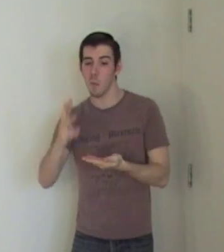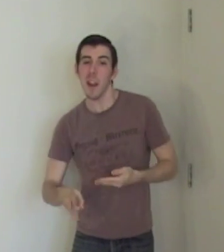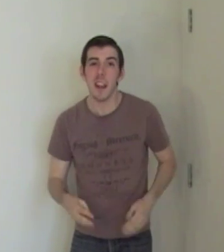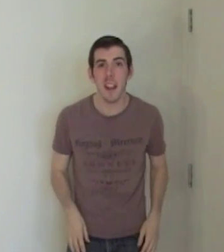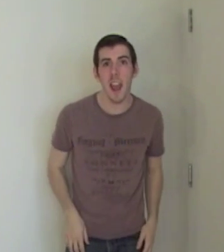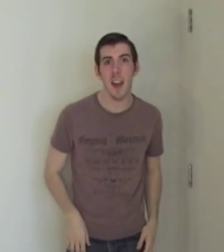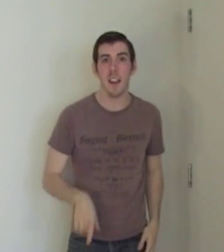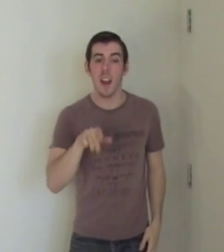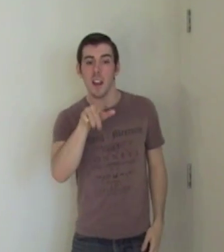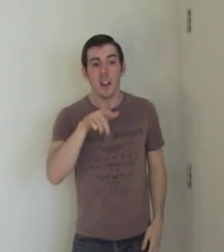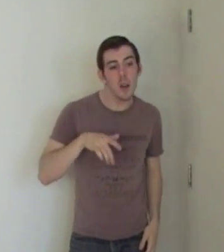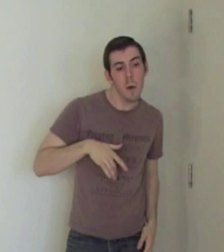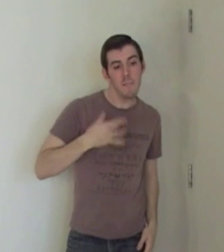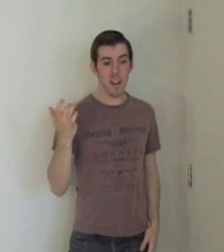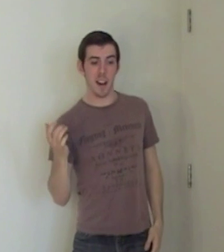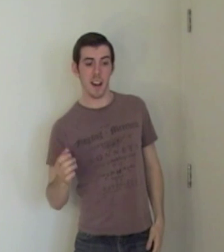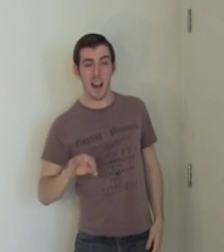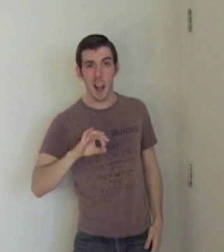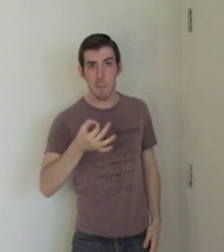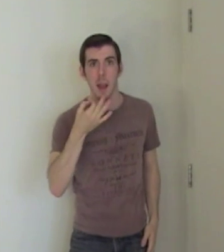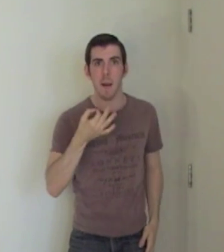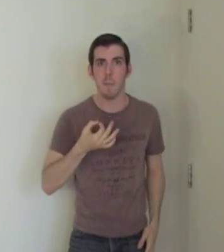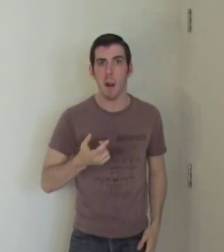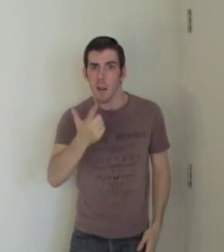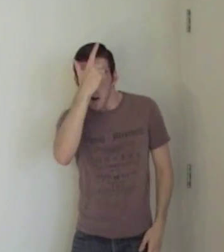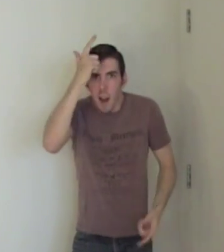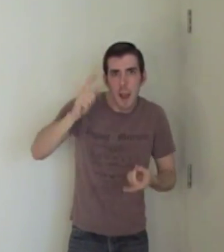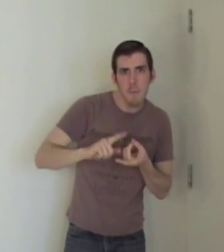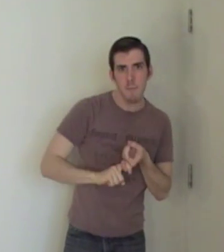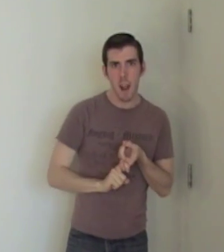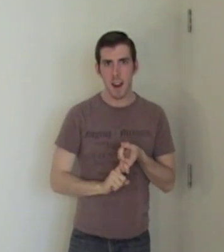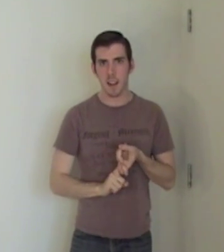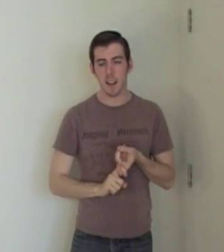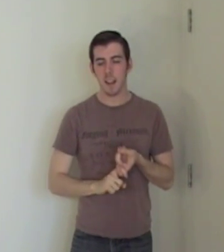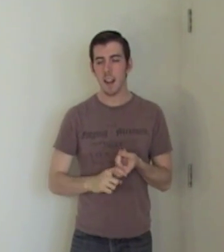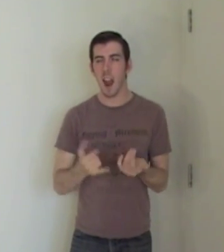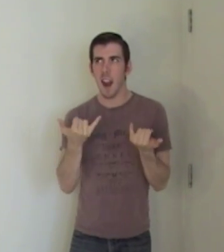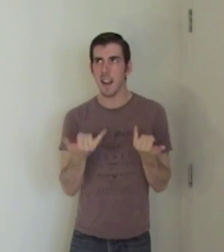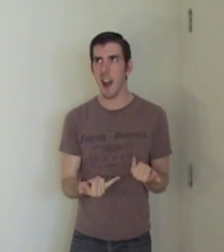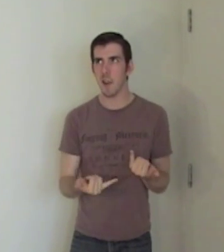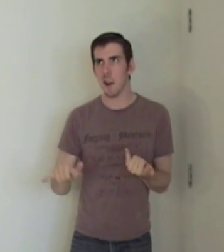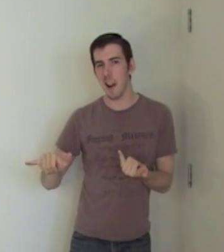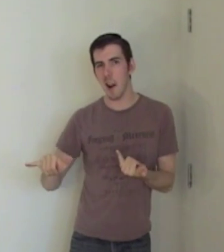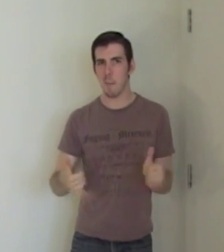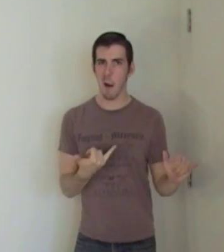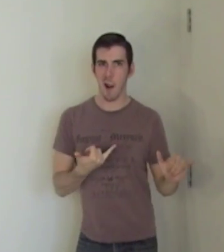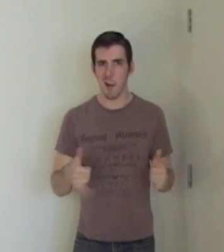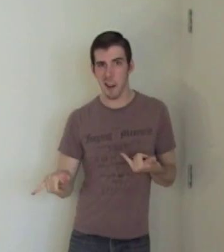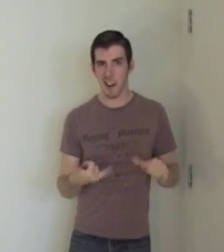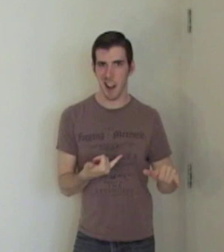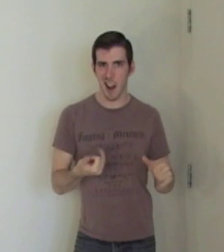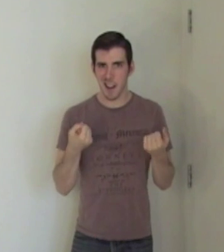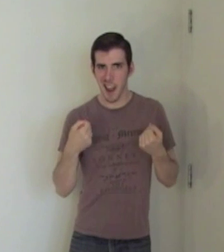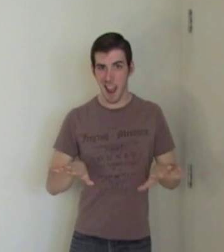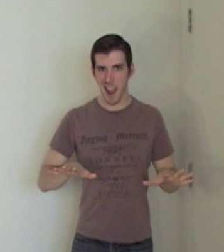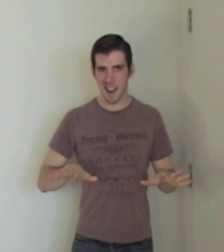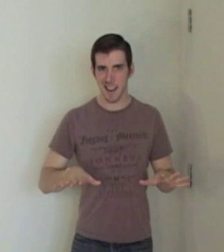weekend You were feeling like a pimp on your lame friends Now your little party's gonna end